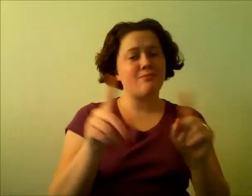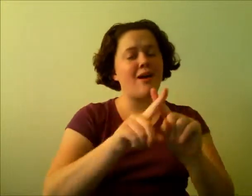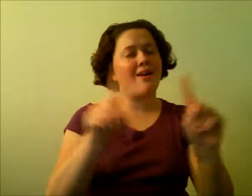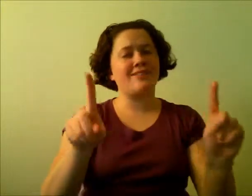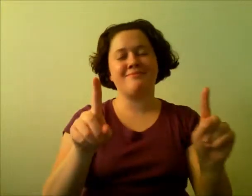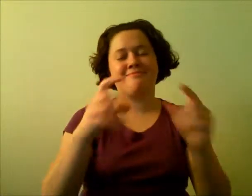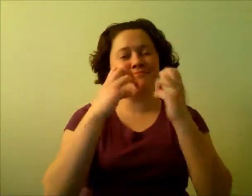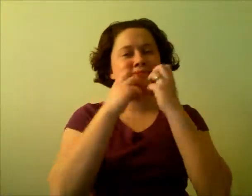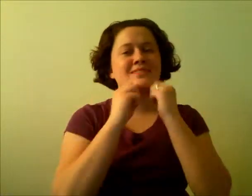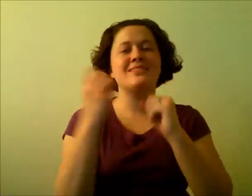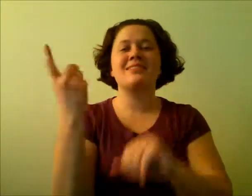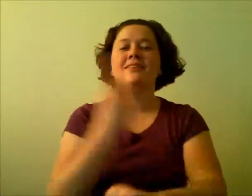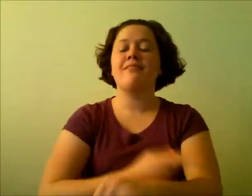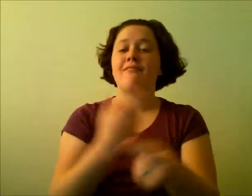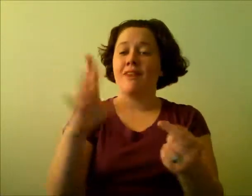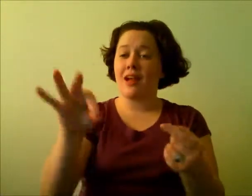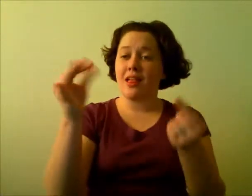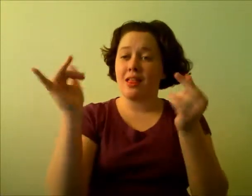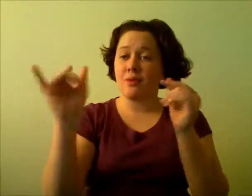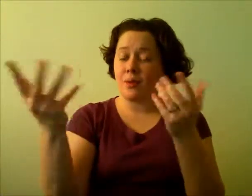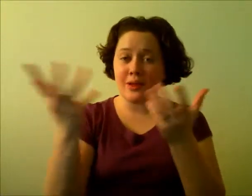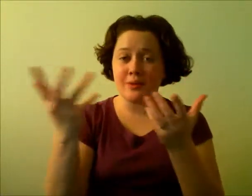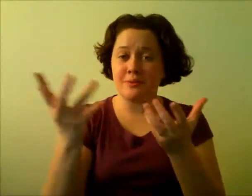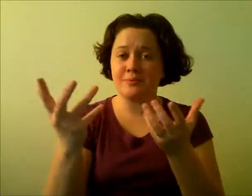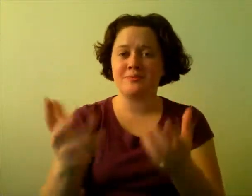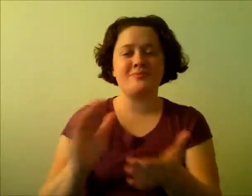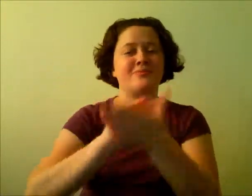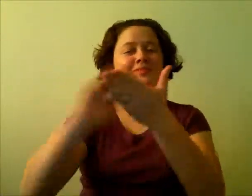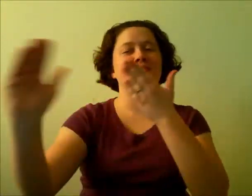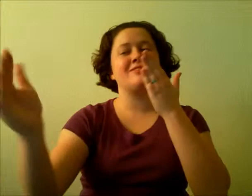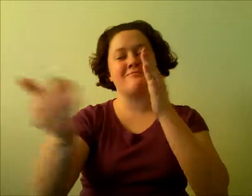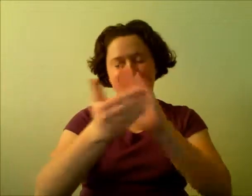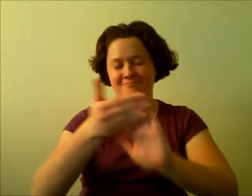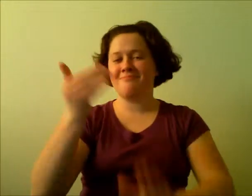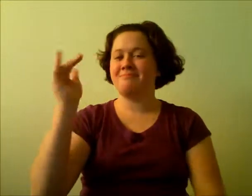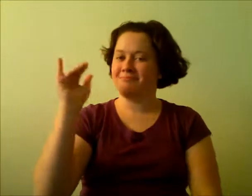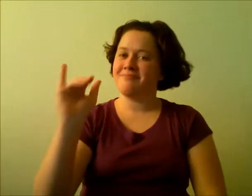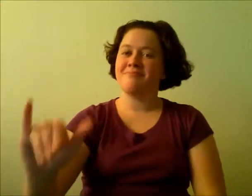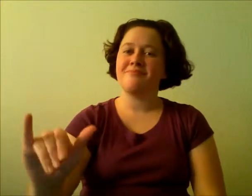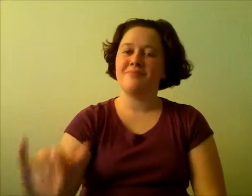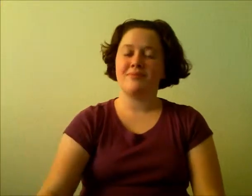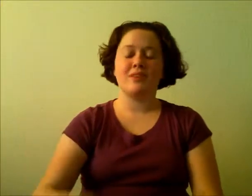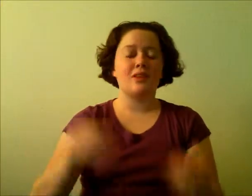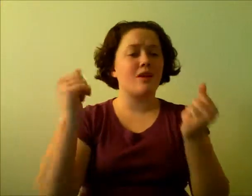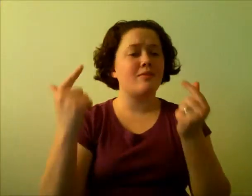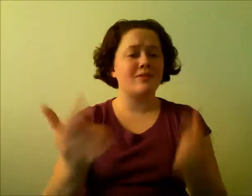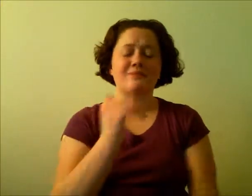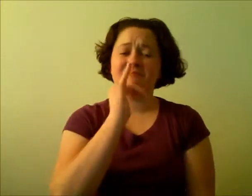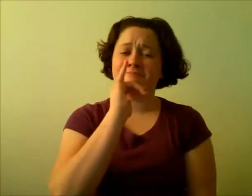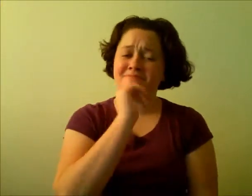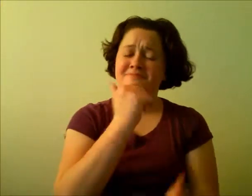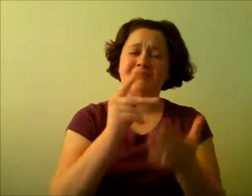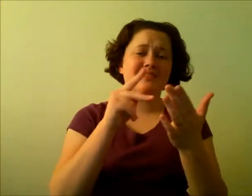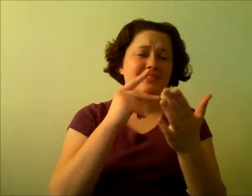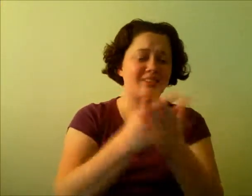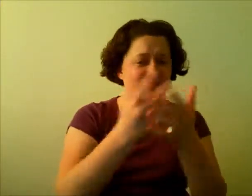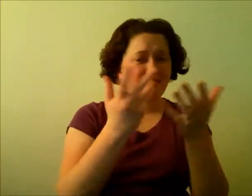nothing sweeter than the day we find Forgiveness, forgiveness And we all step away when we find